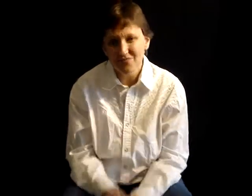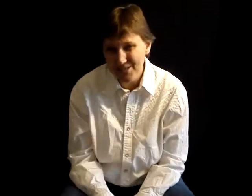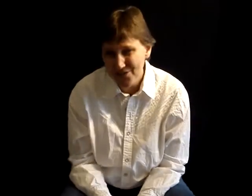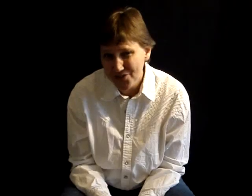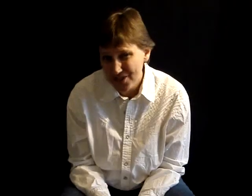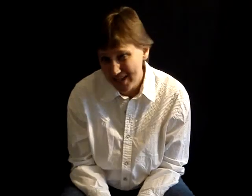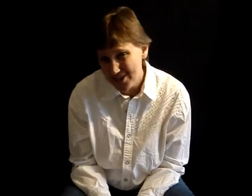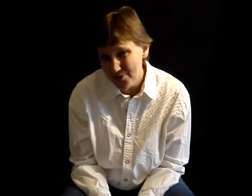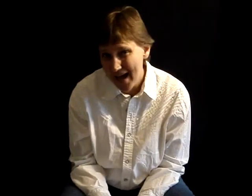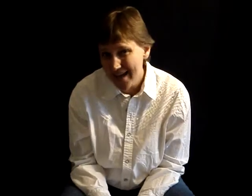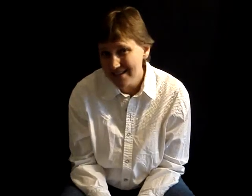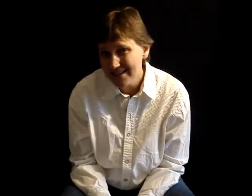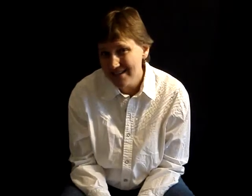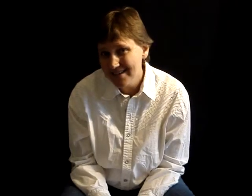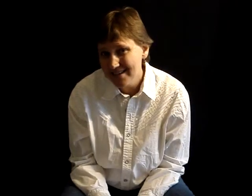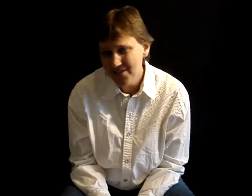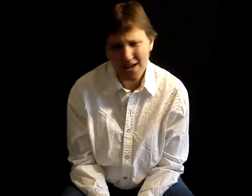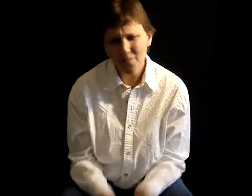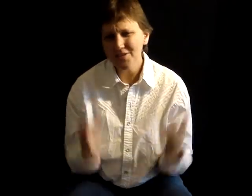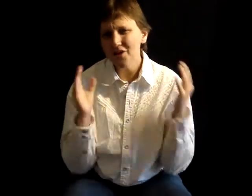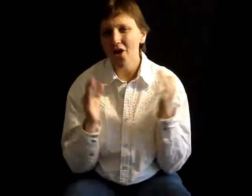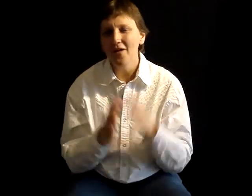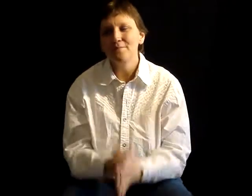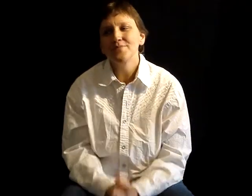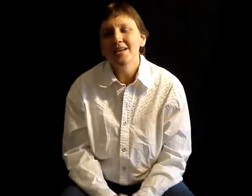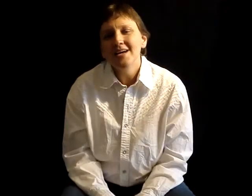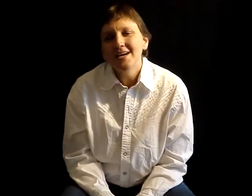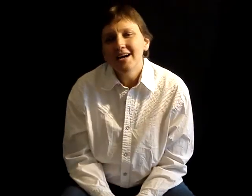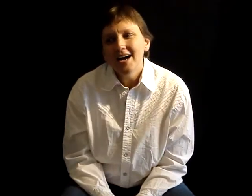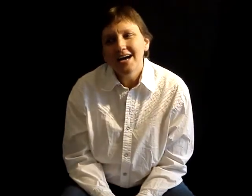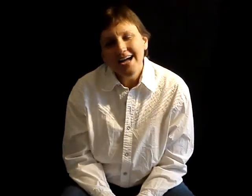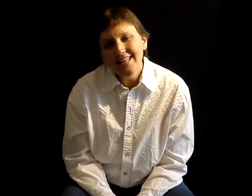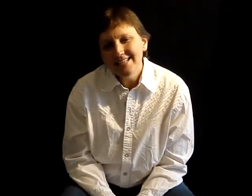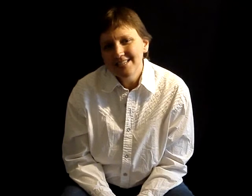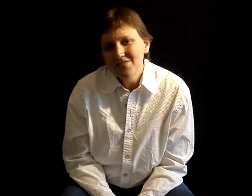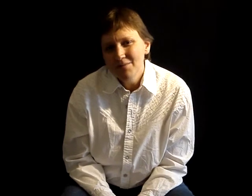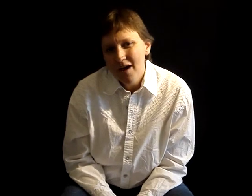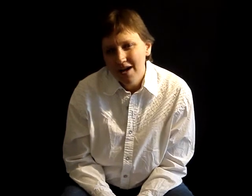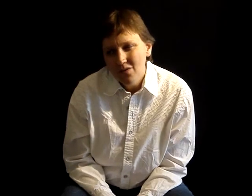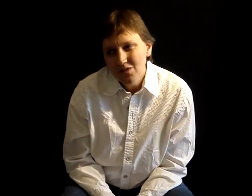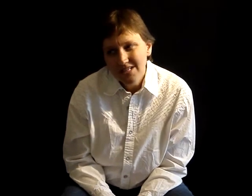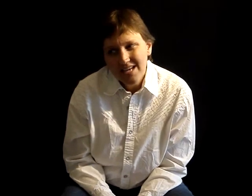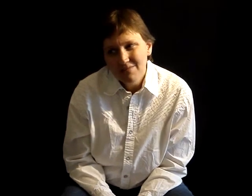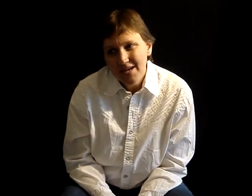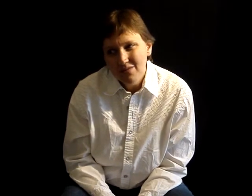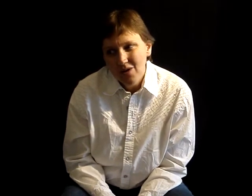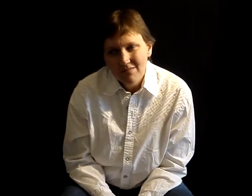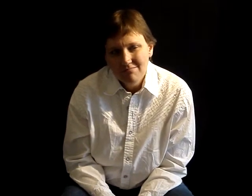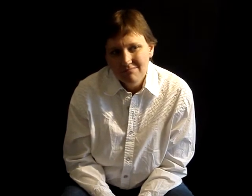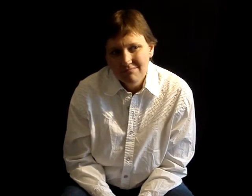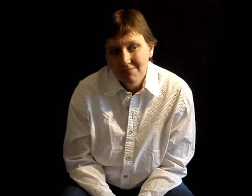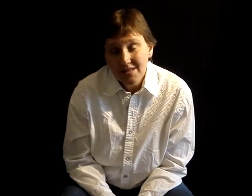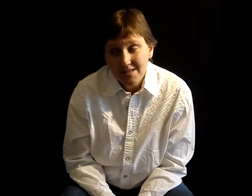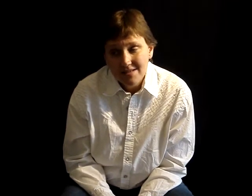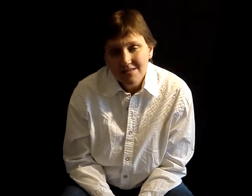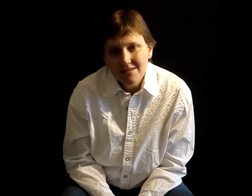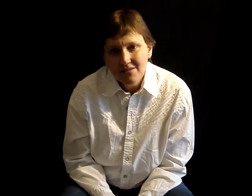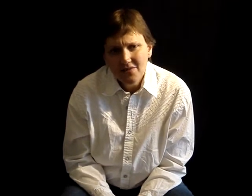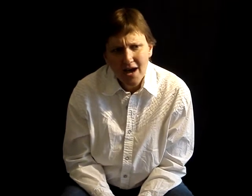inventors to get their patent, it helps it all. A guy like Steven Lamont was down to make what? Millions? If not